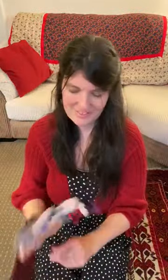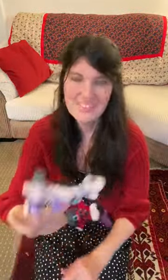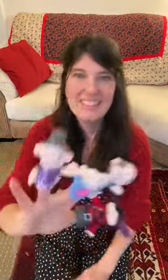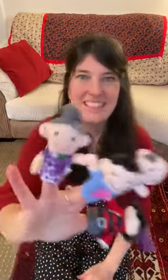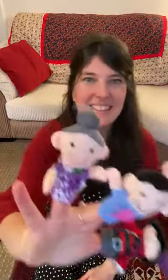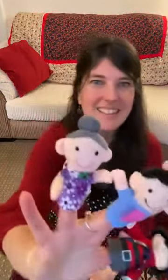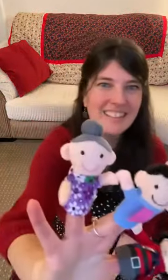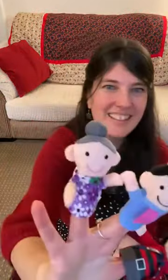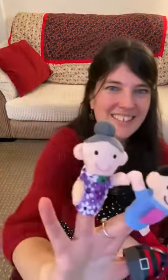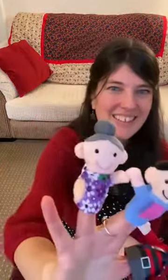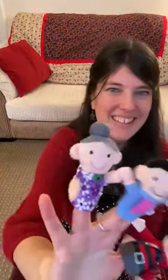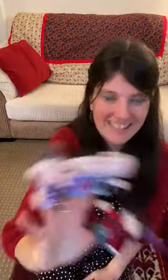Another one here.